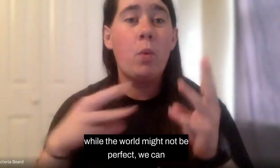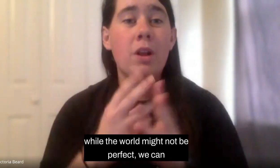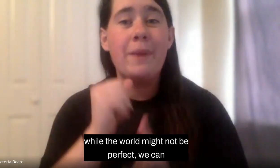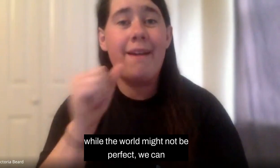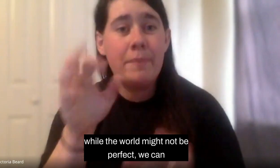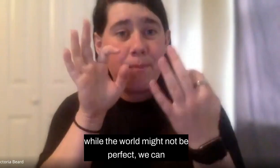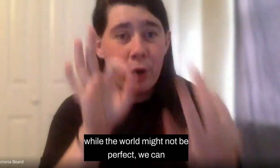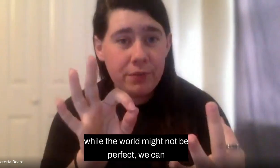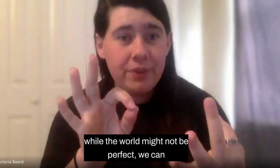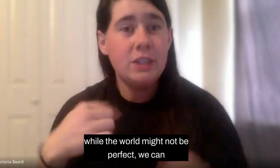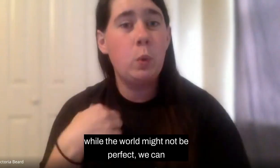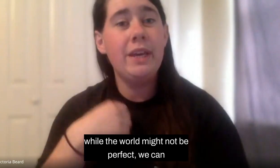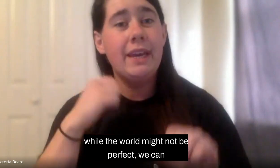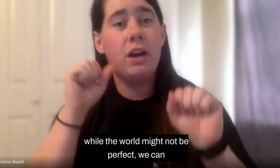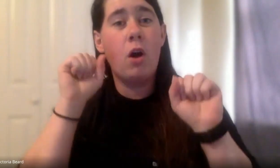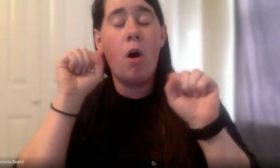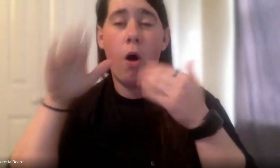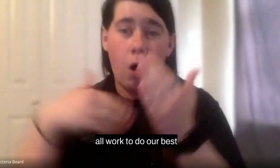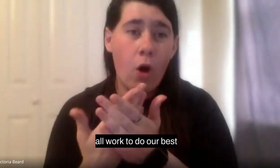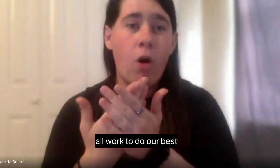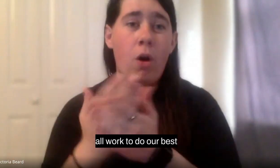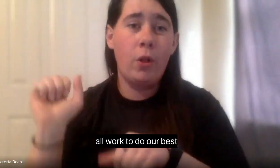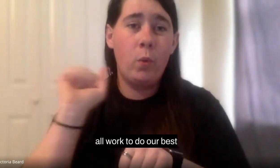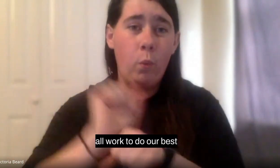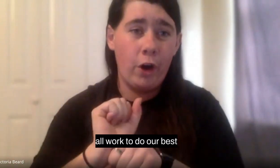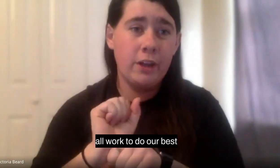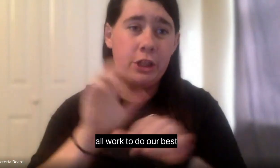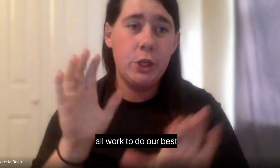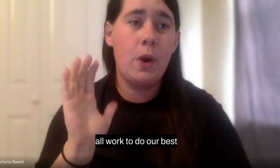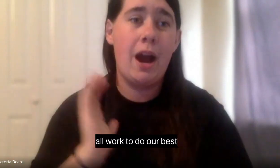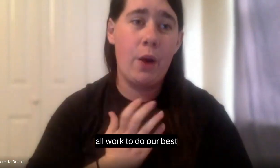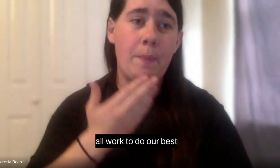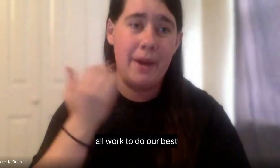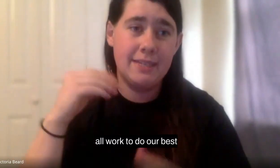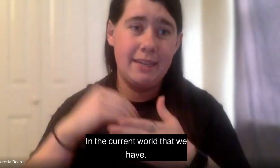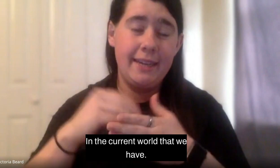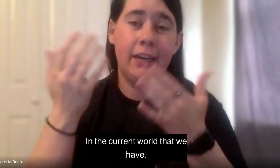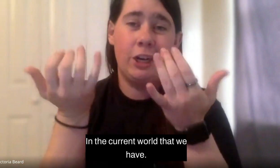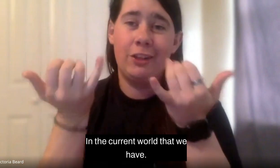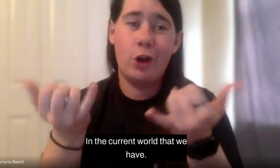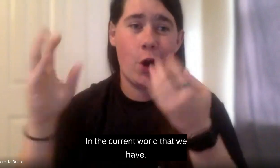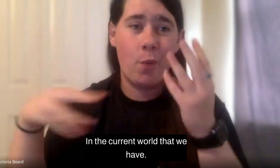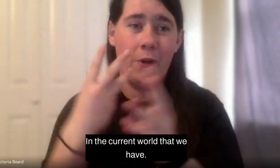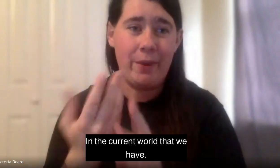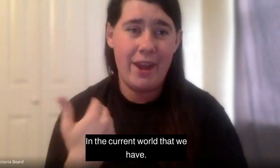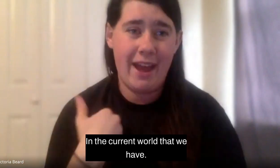world might not be perfect, we can all work to do our best in the current world that we have.